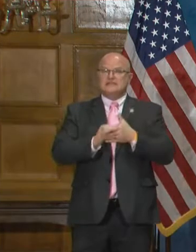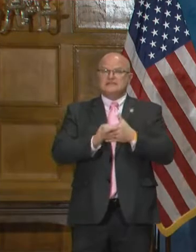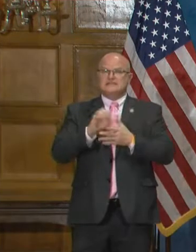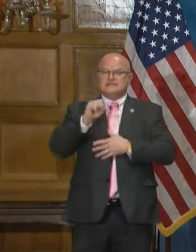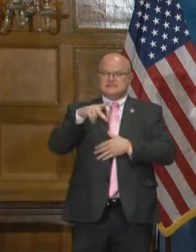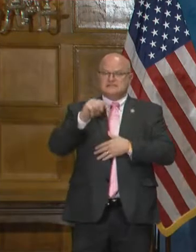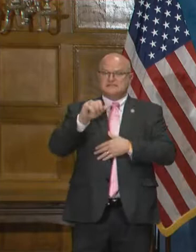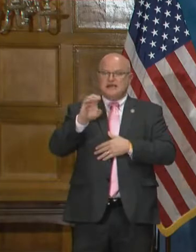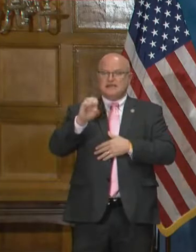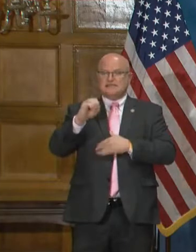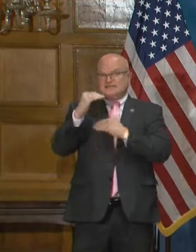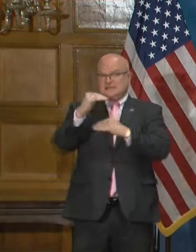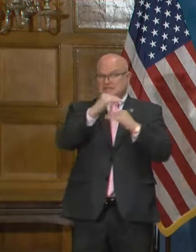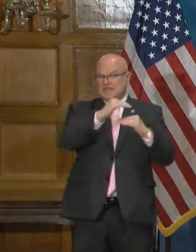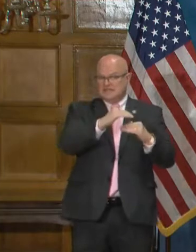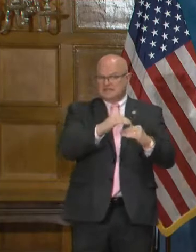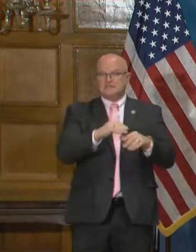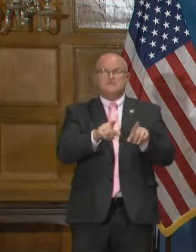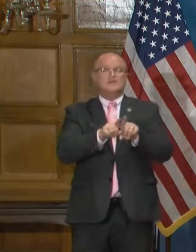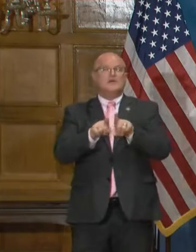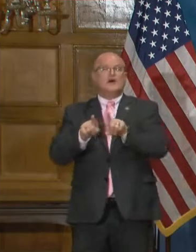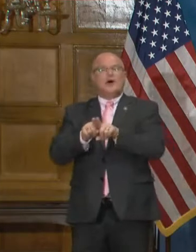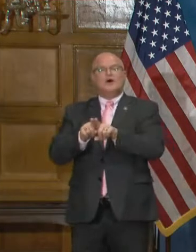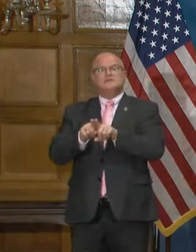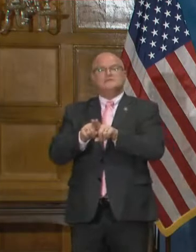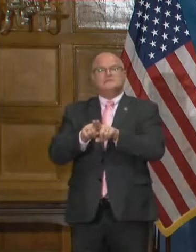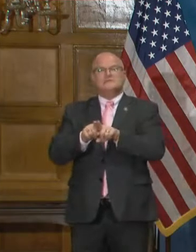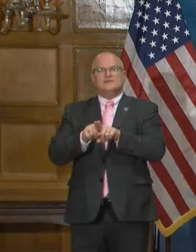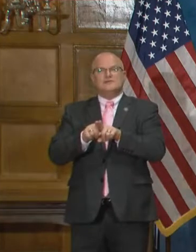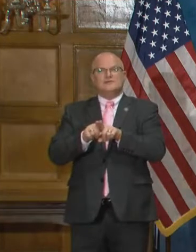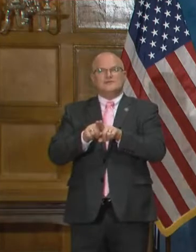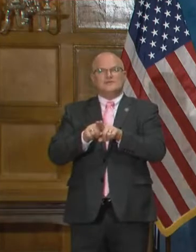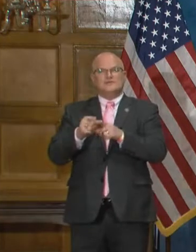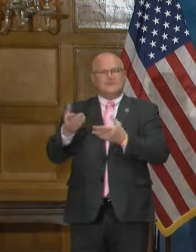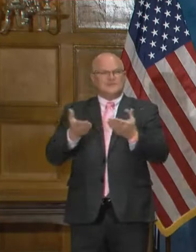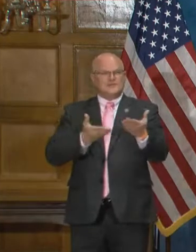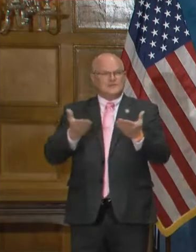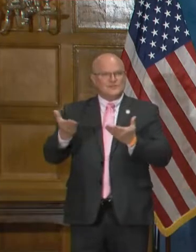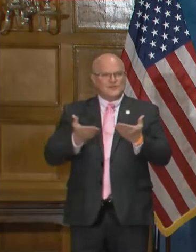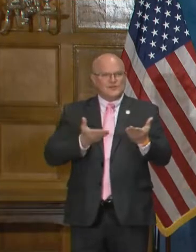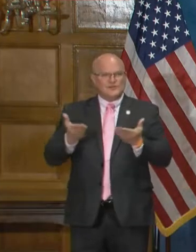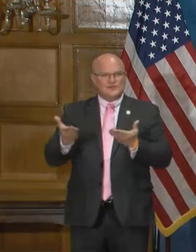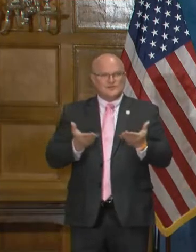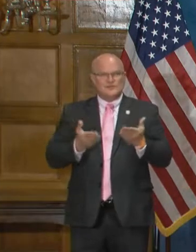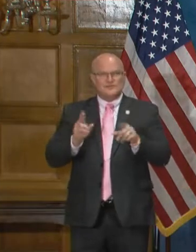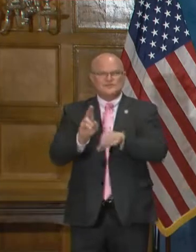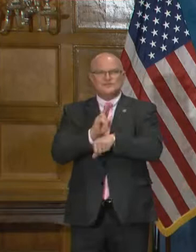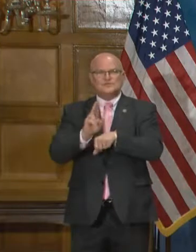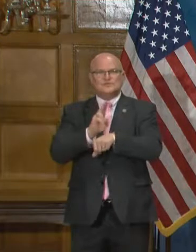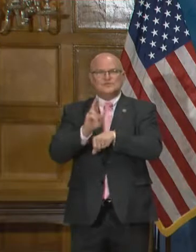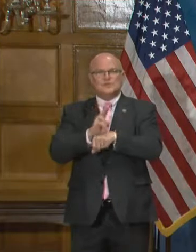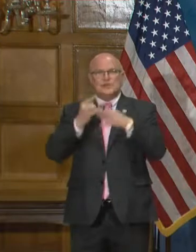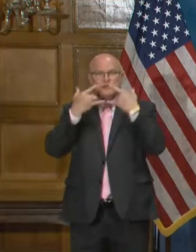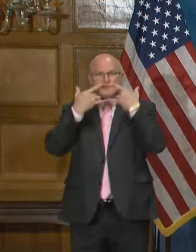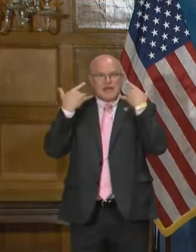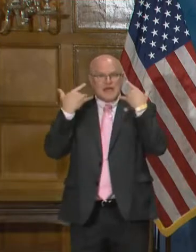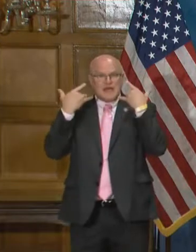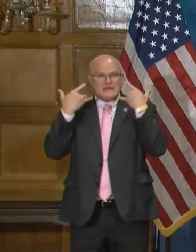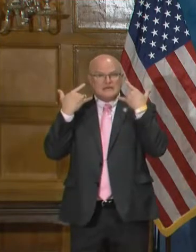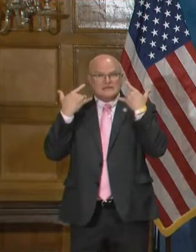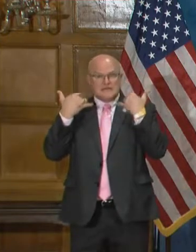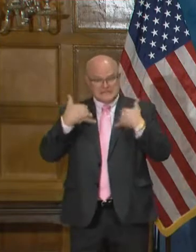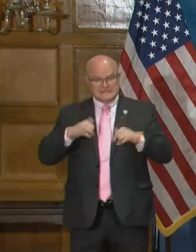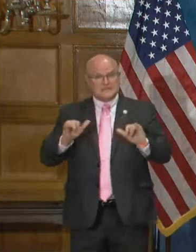limitations, but also the servicers to wear a mask, which is